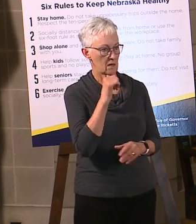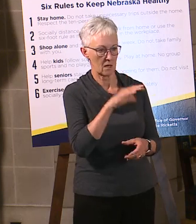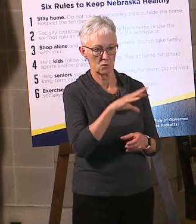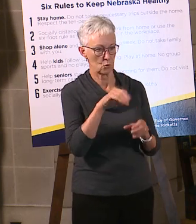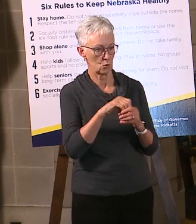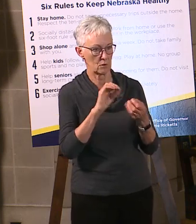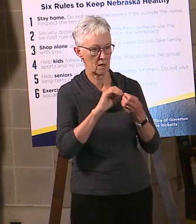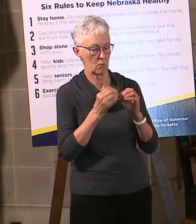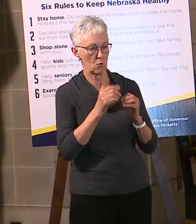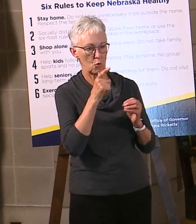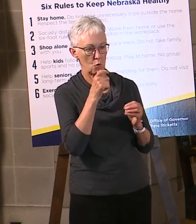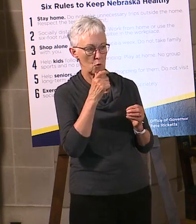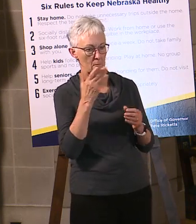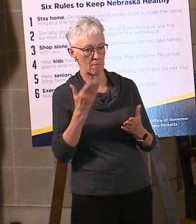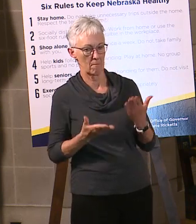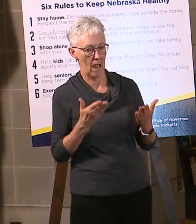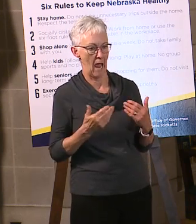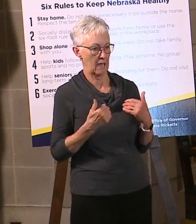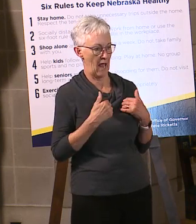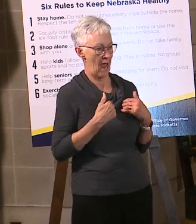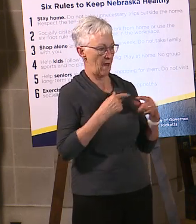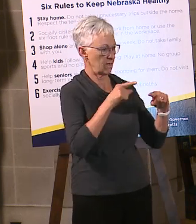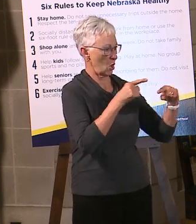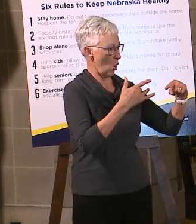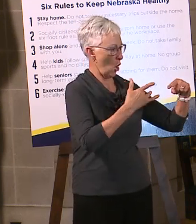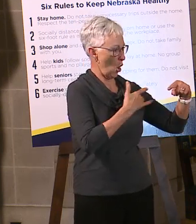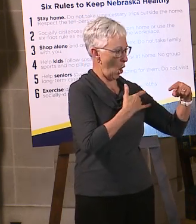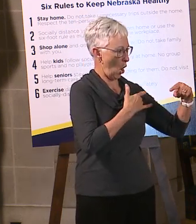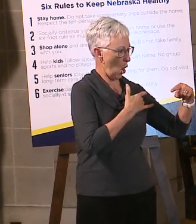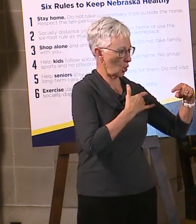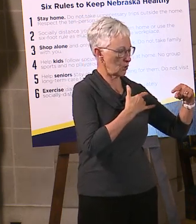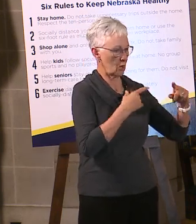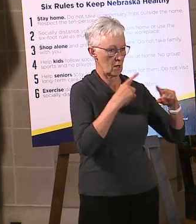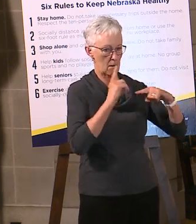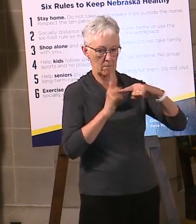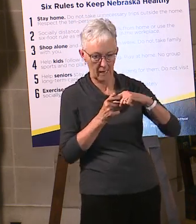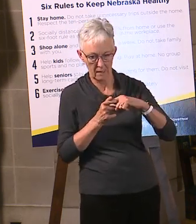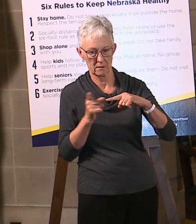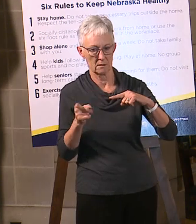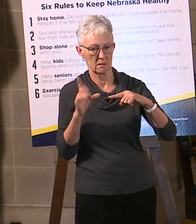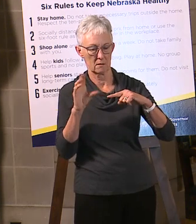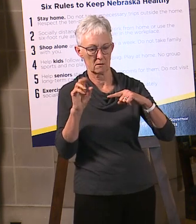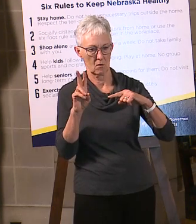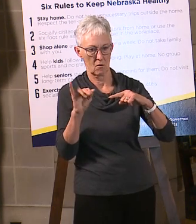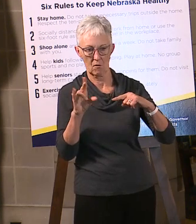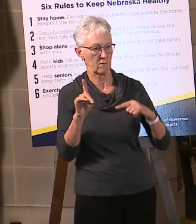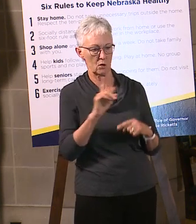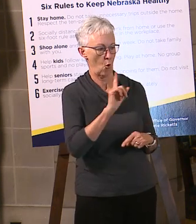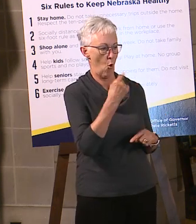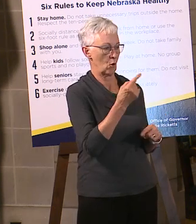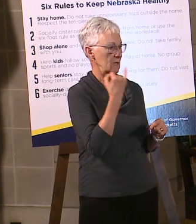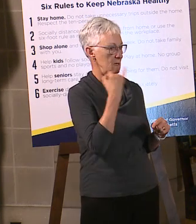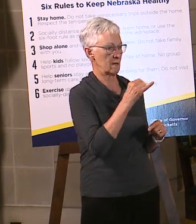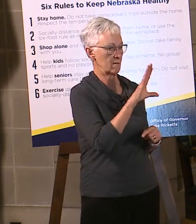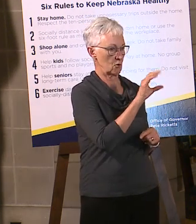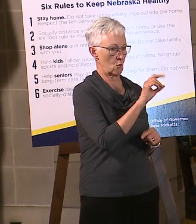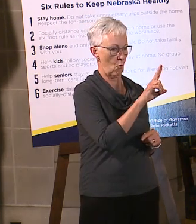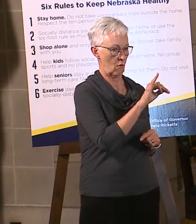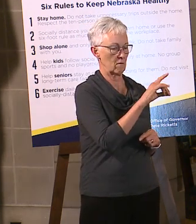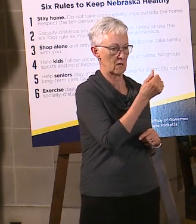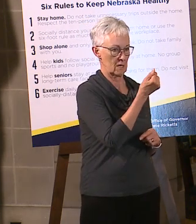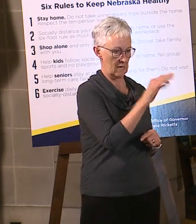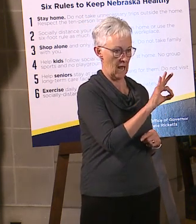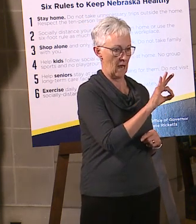up, yeah, we're picking up whatever they say. If they said that was the leading cause or that was the cause of death, then that's what we're picking up. So I keep getting questions